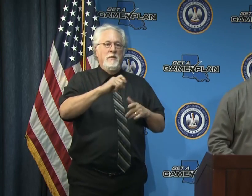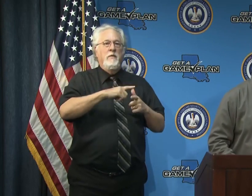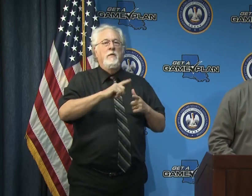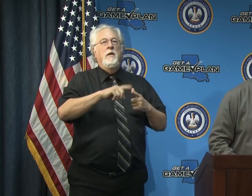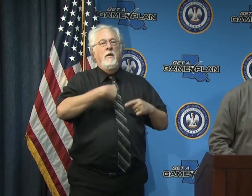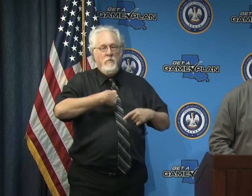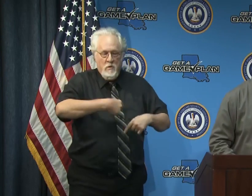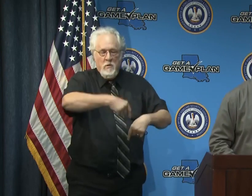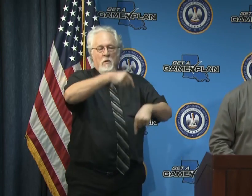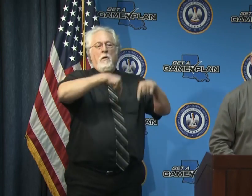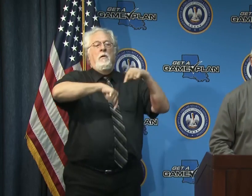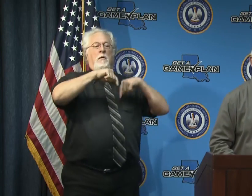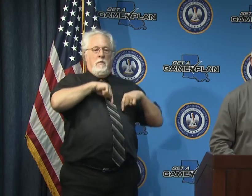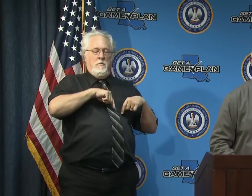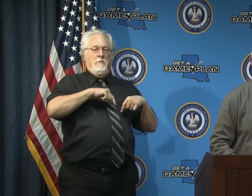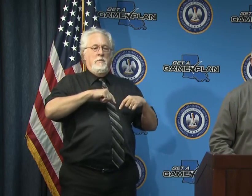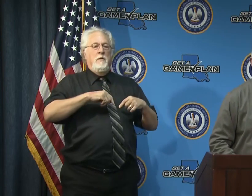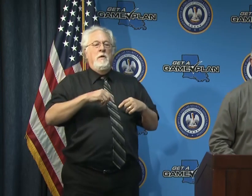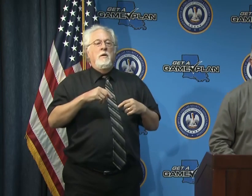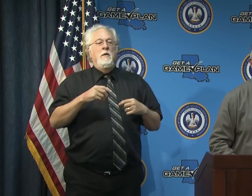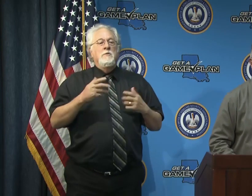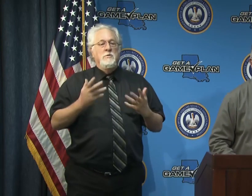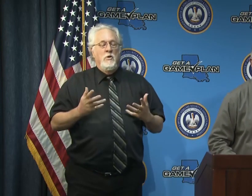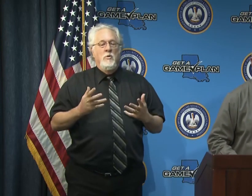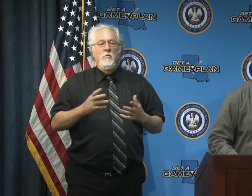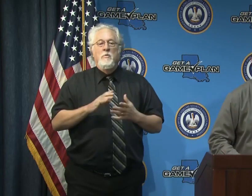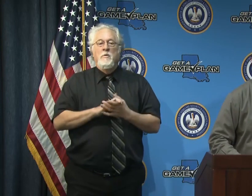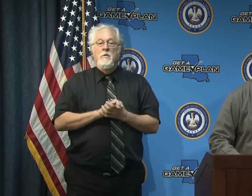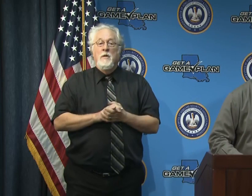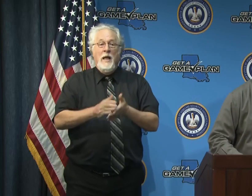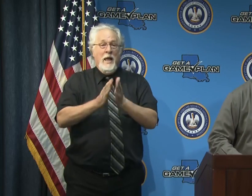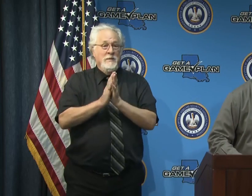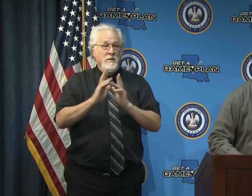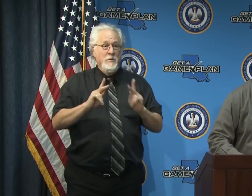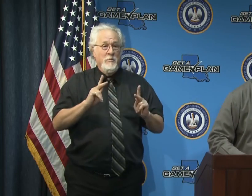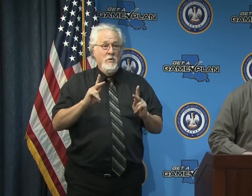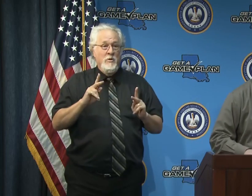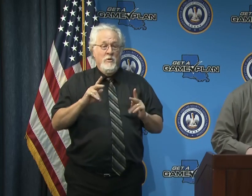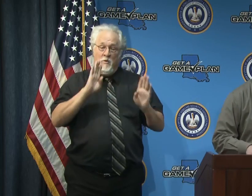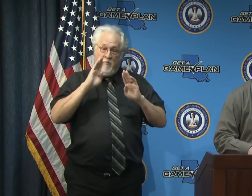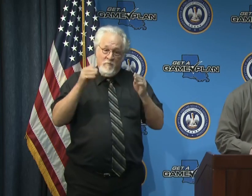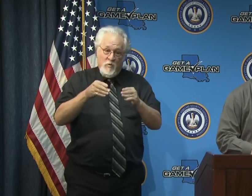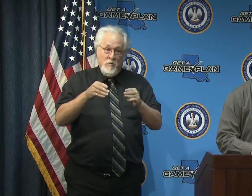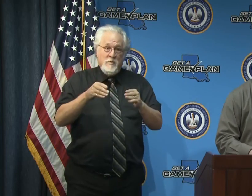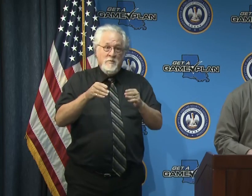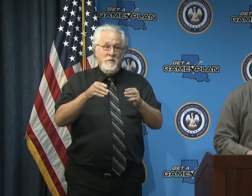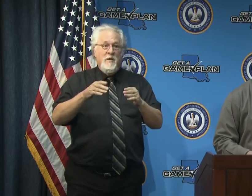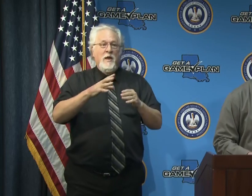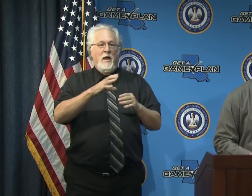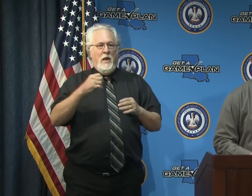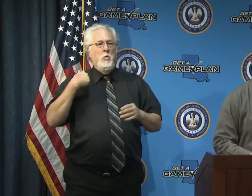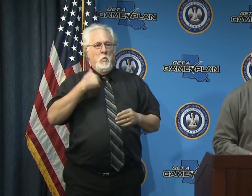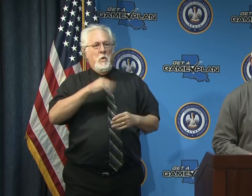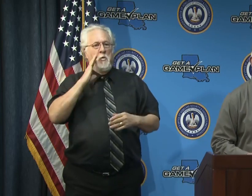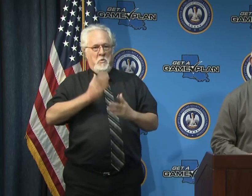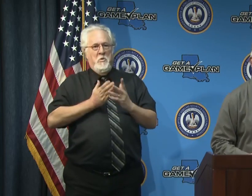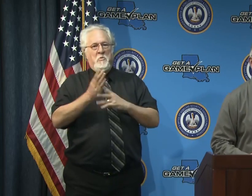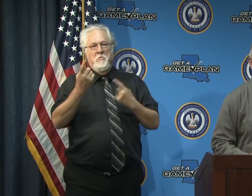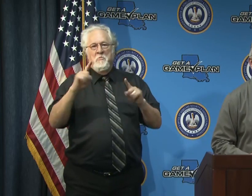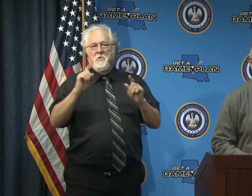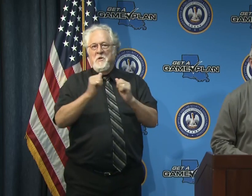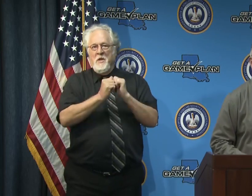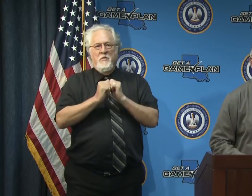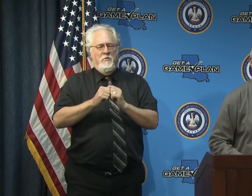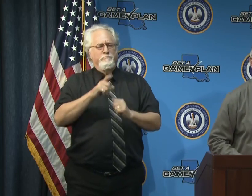then maybe have to to hit the brakes for a while um and so just asking folks to to be focused on that uh we will get through this together